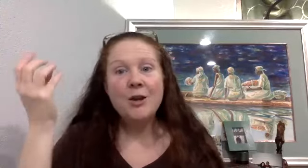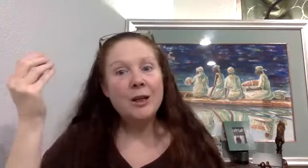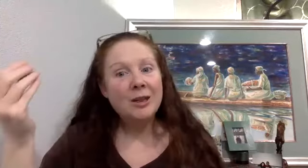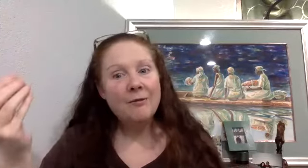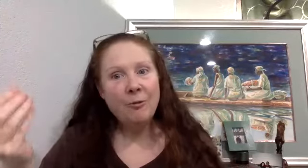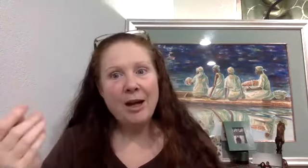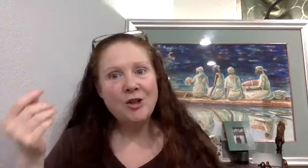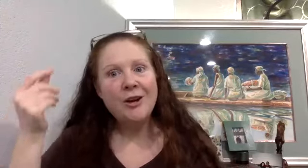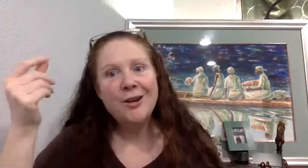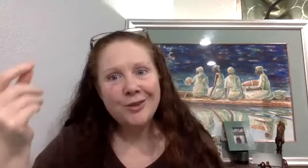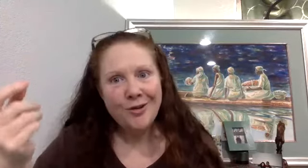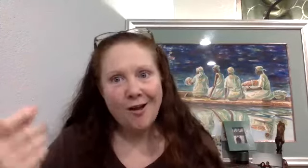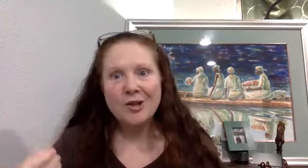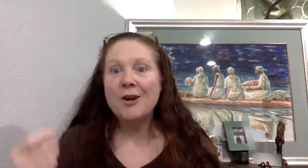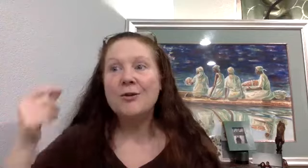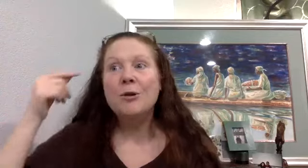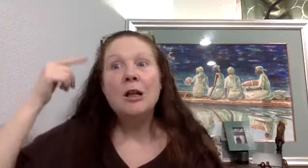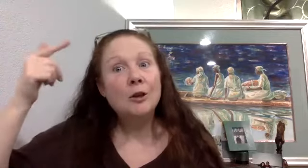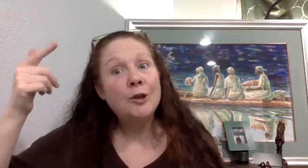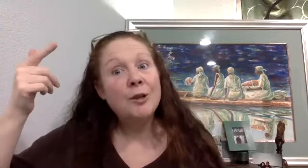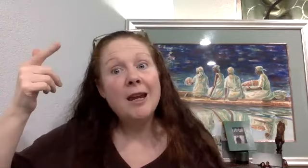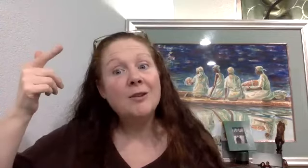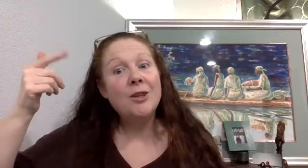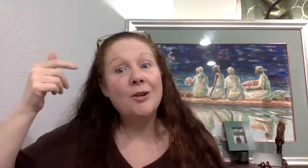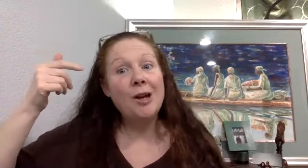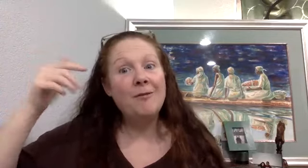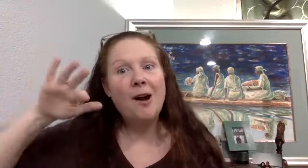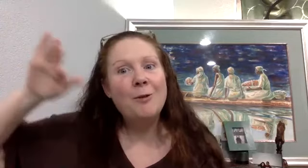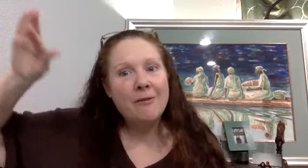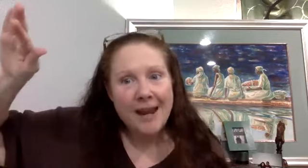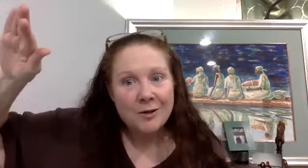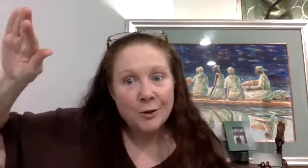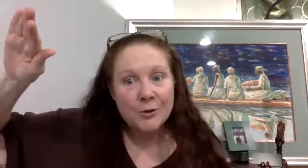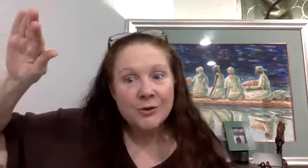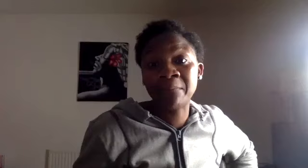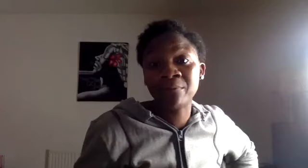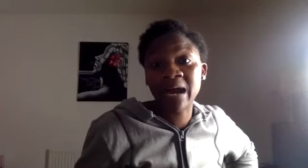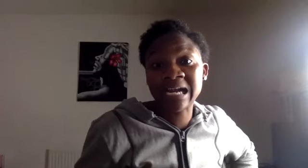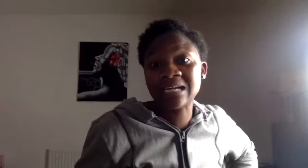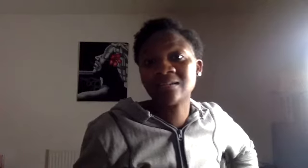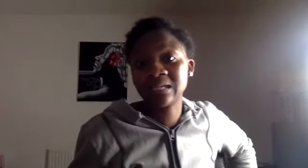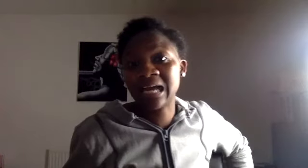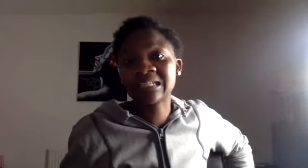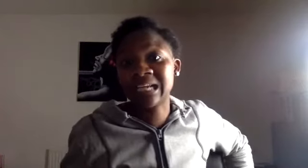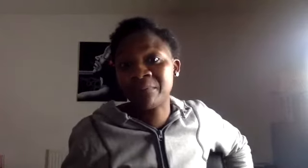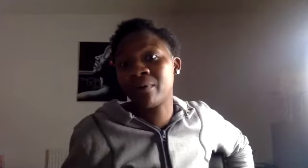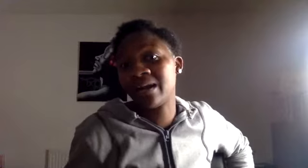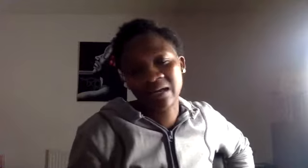do you get the information? How do you get the knowledge? How do you learn to think so that you're not following fake news? Collaborate. Connect. Collaborate. Yeah.